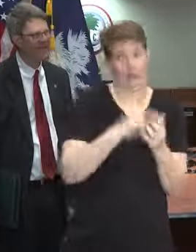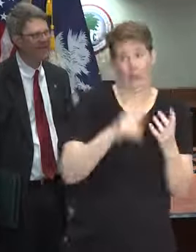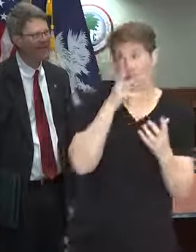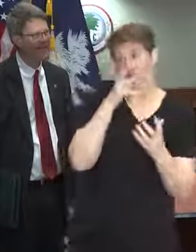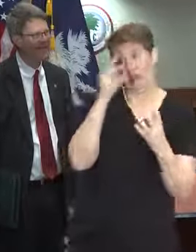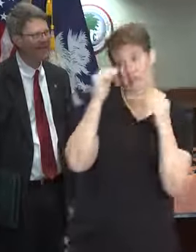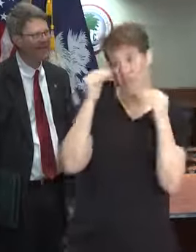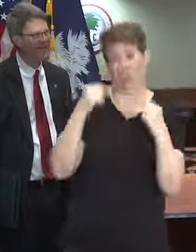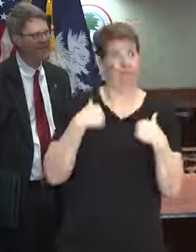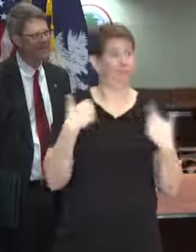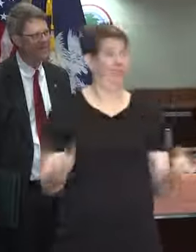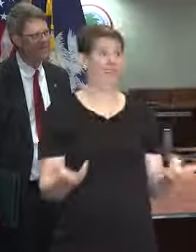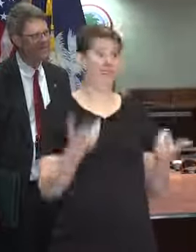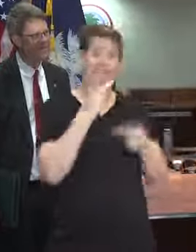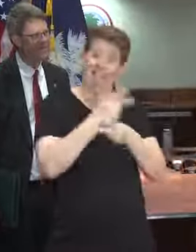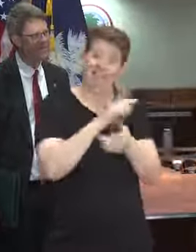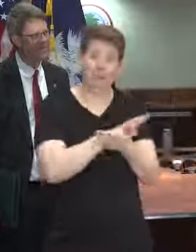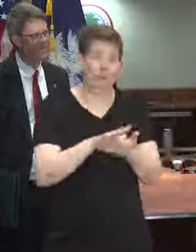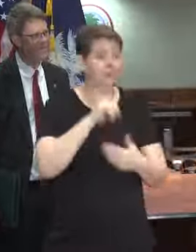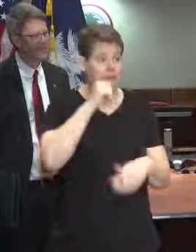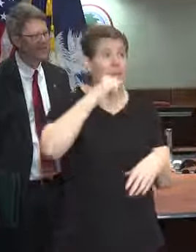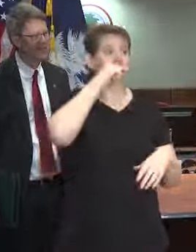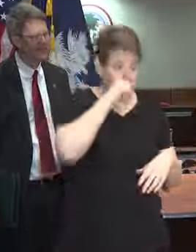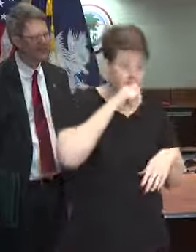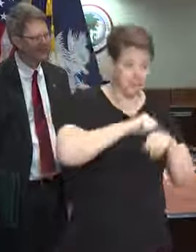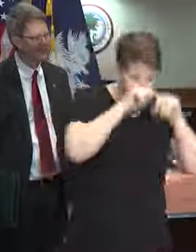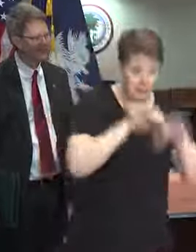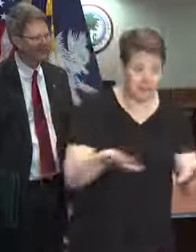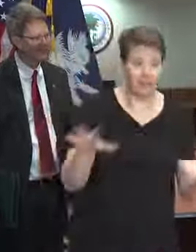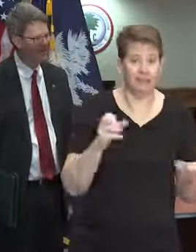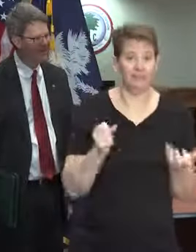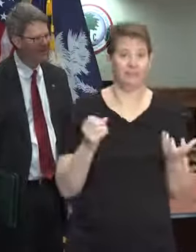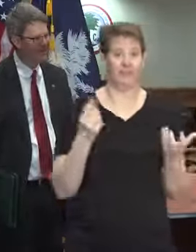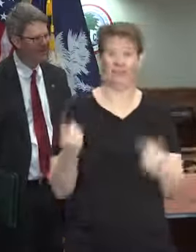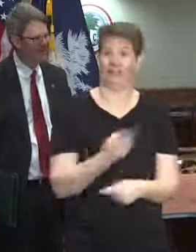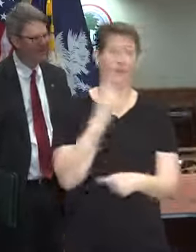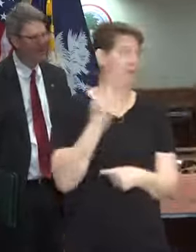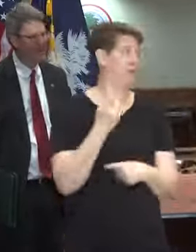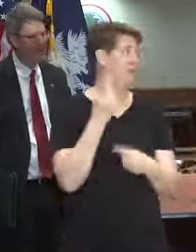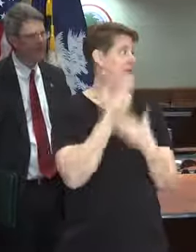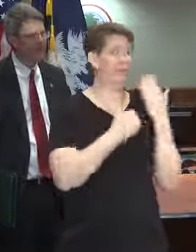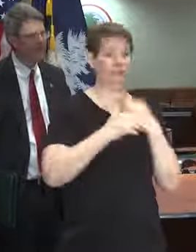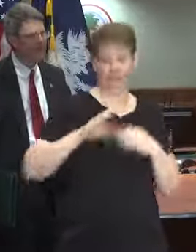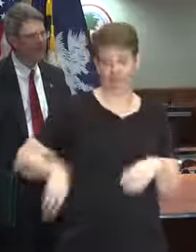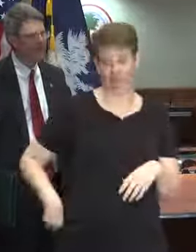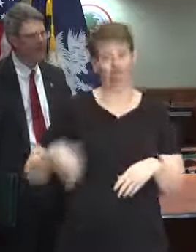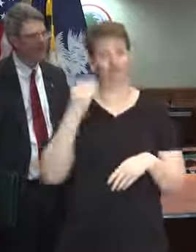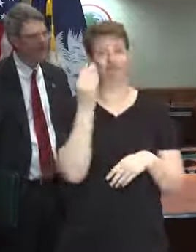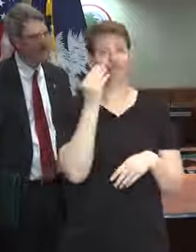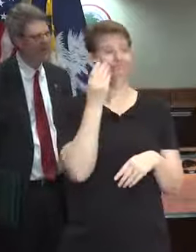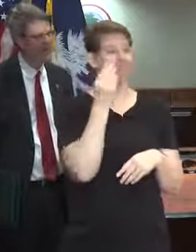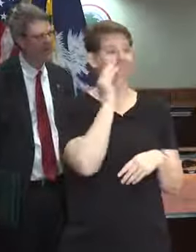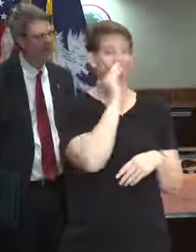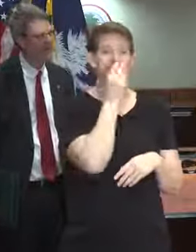told me to do, and that's keep clean, don't sneeze on anybody, and I'll always carry a handkerchief with you.